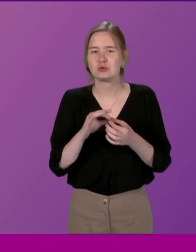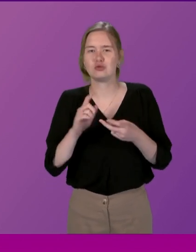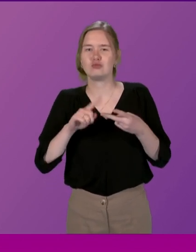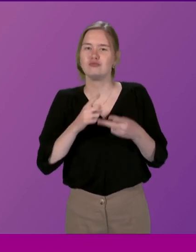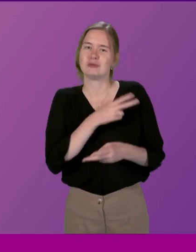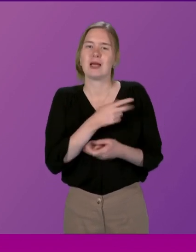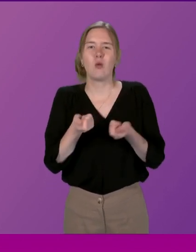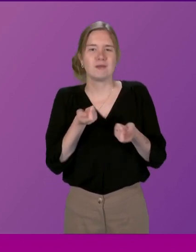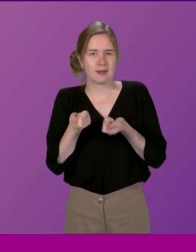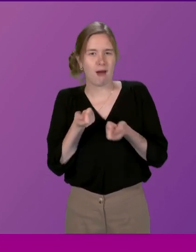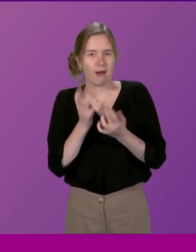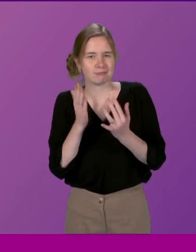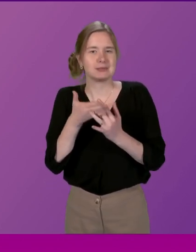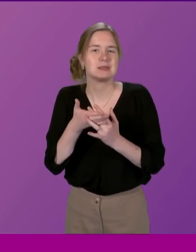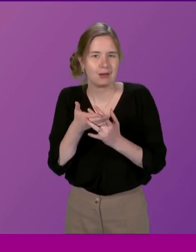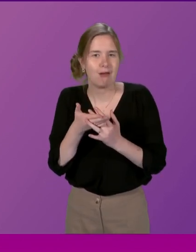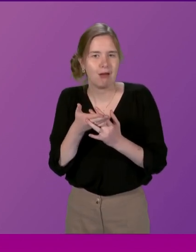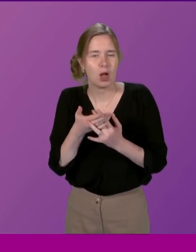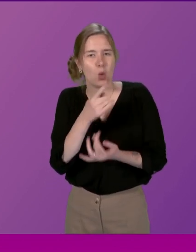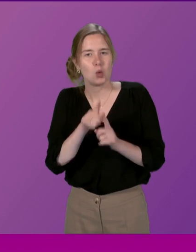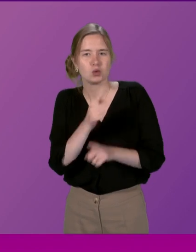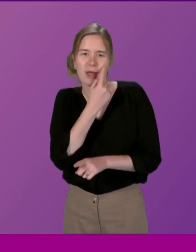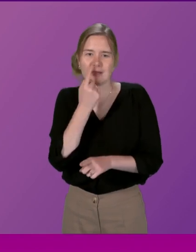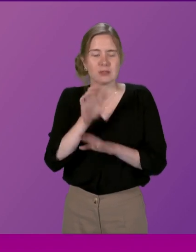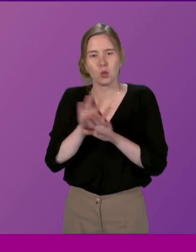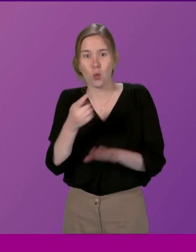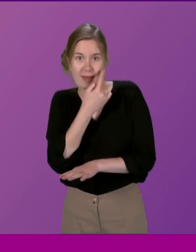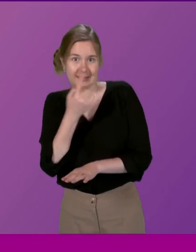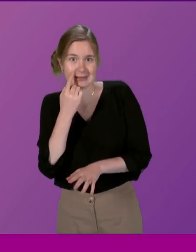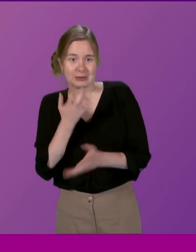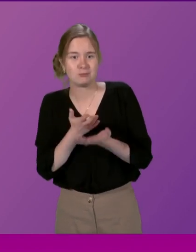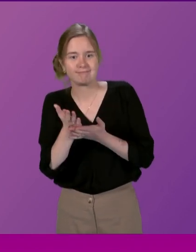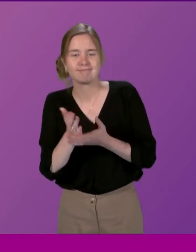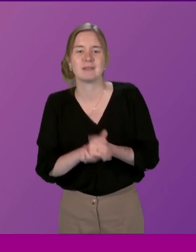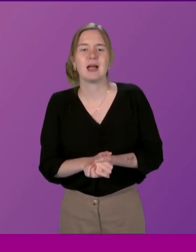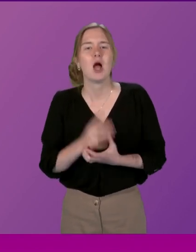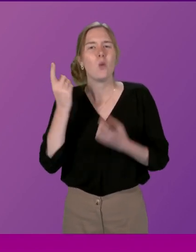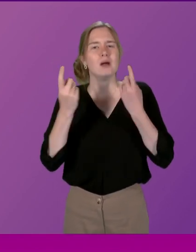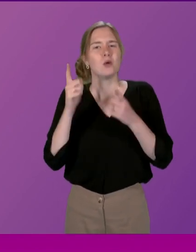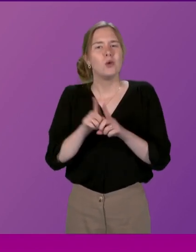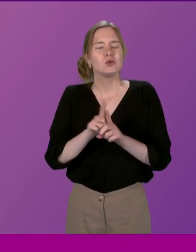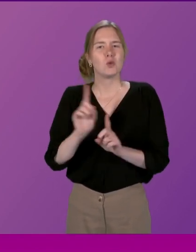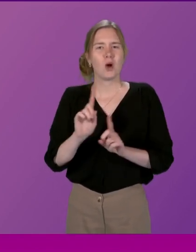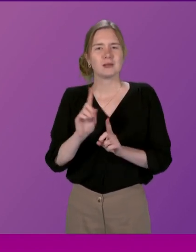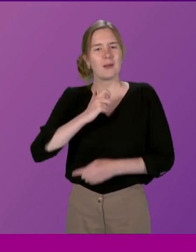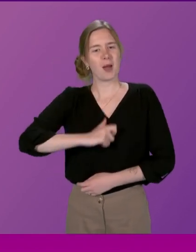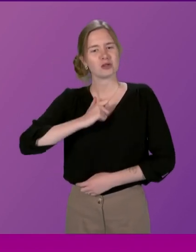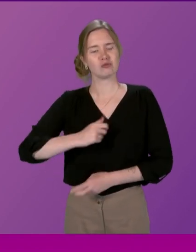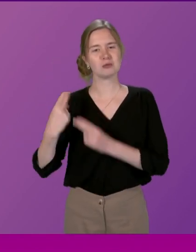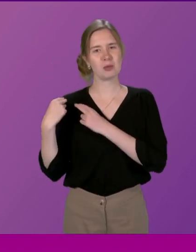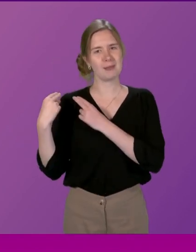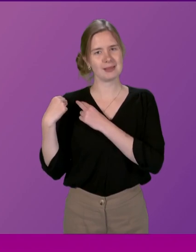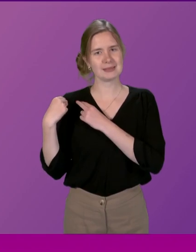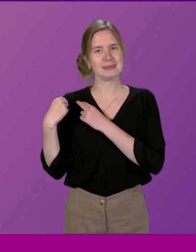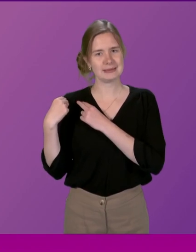officer intervening and the evidence or lack of that she would have to go on that. I wonder as well if there's a bit about personal responsibility.